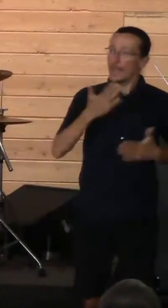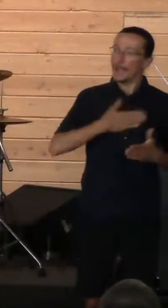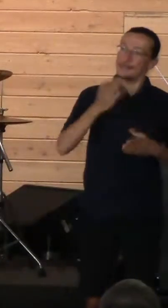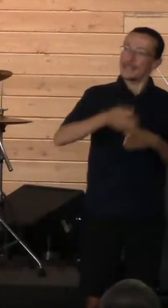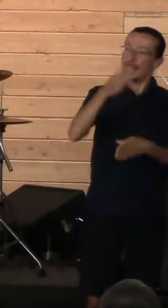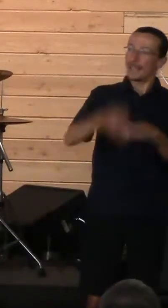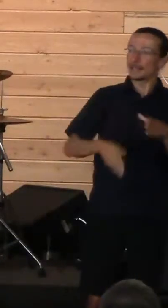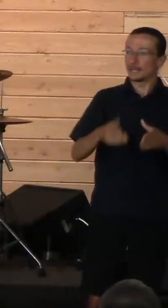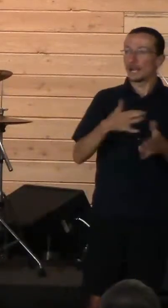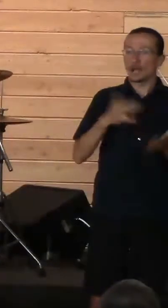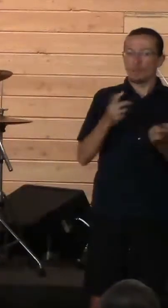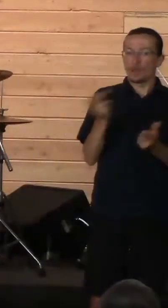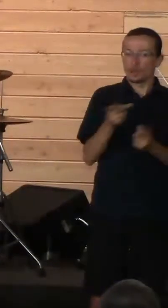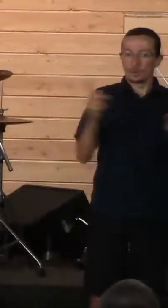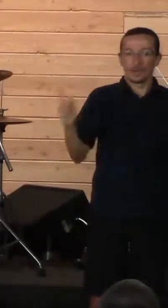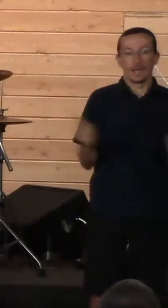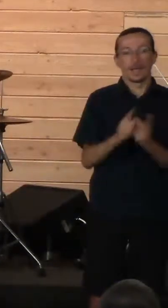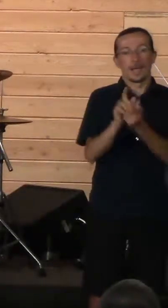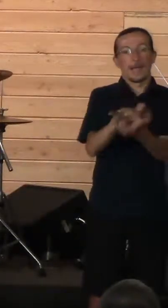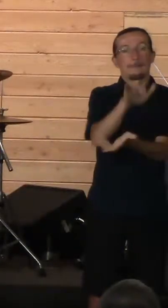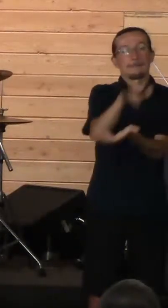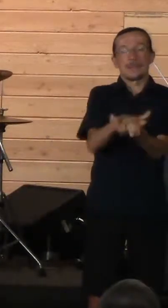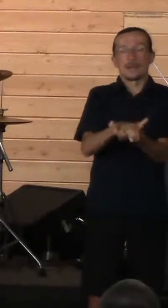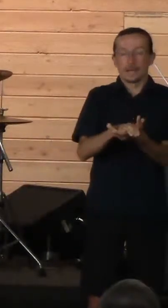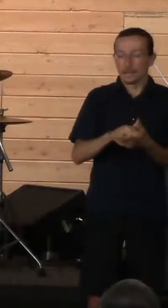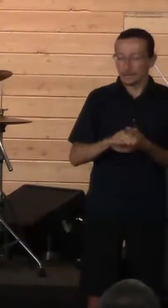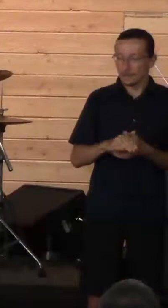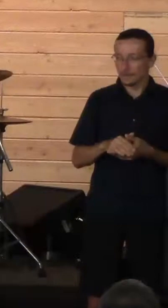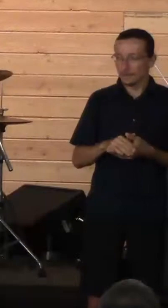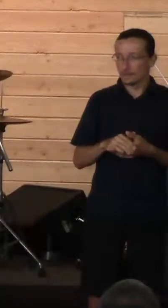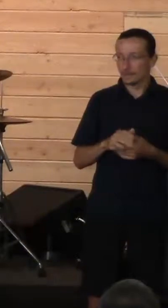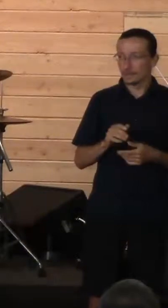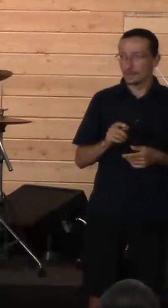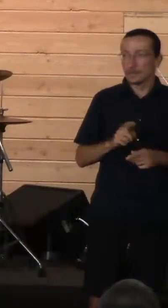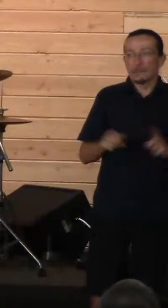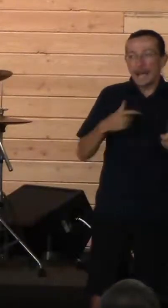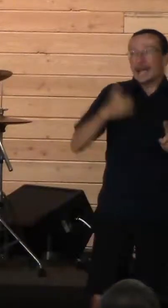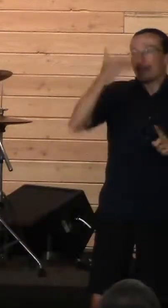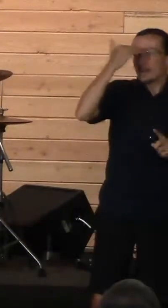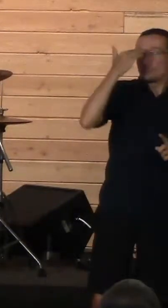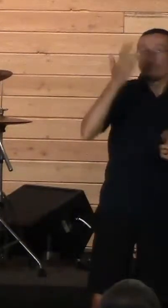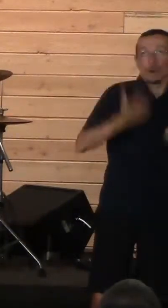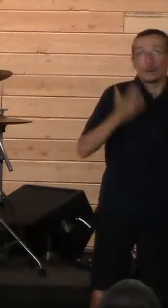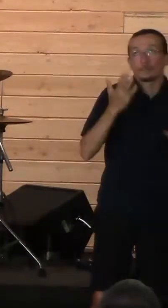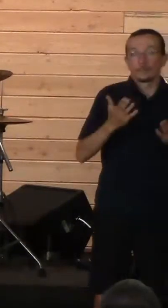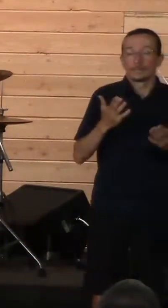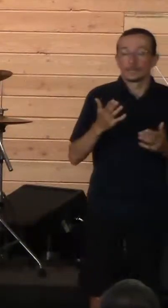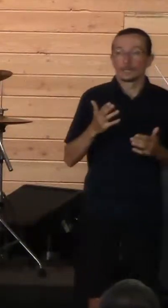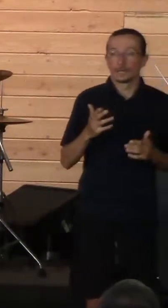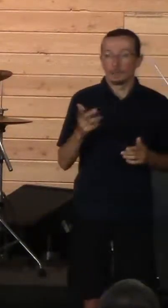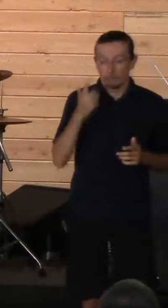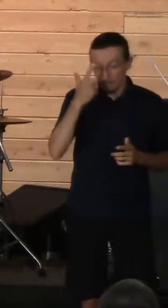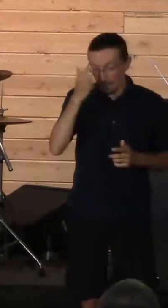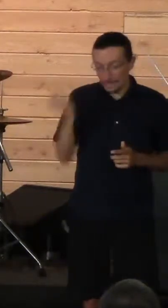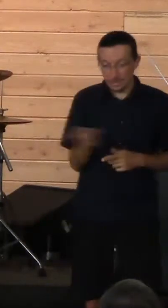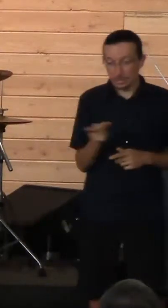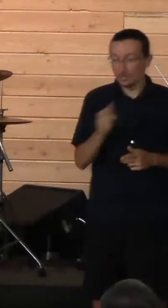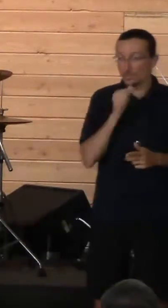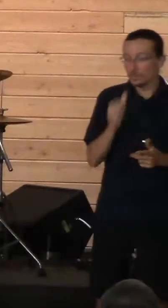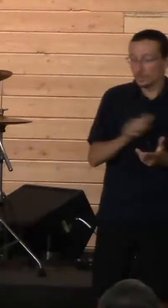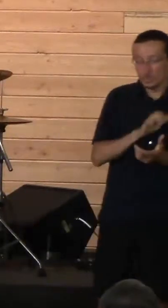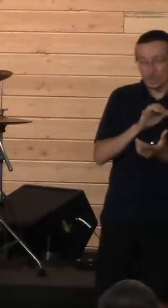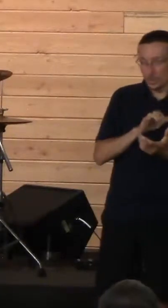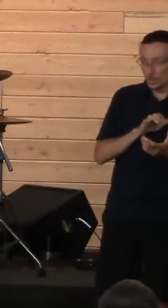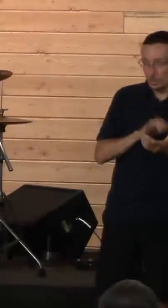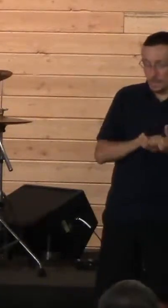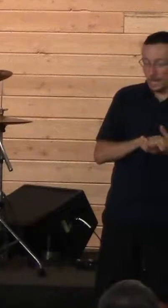know that's like the more realistic, and probably honestly the better version of what should happen instead of breaking up an